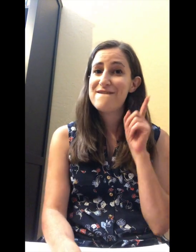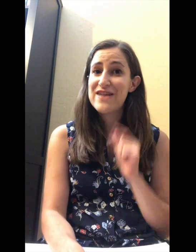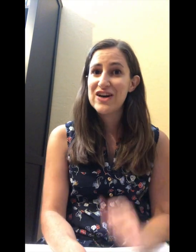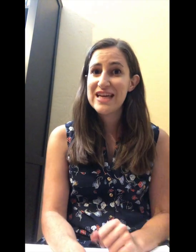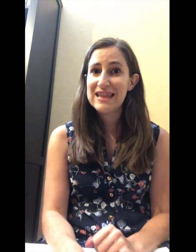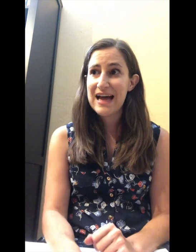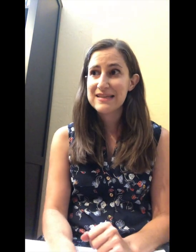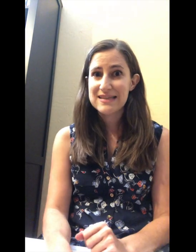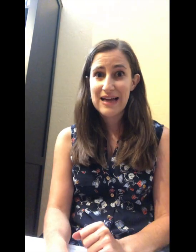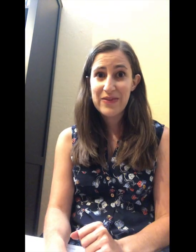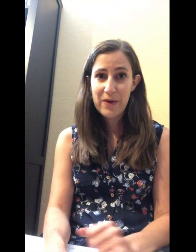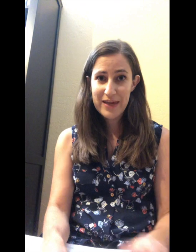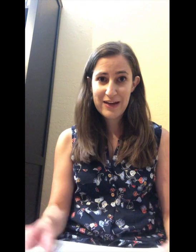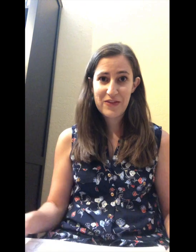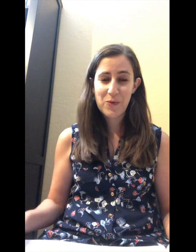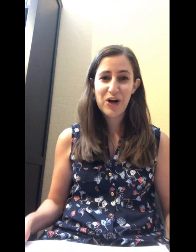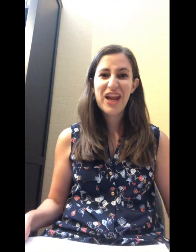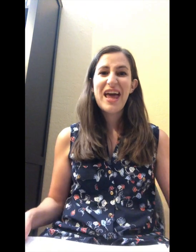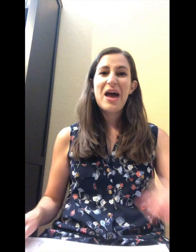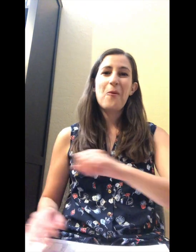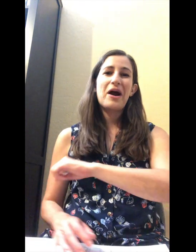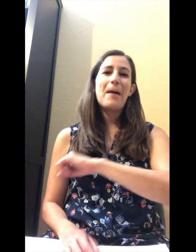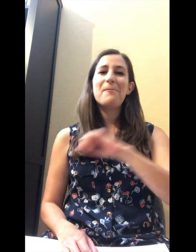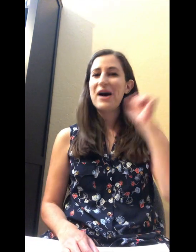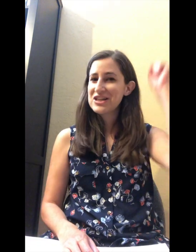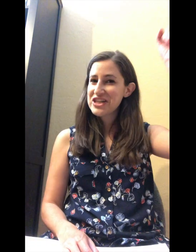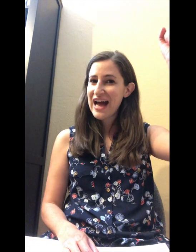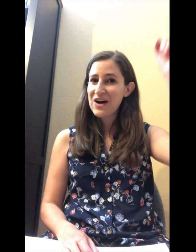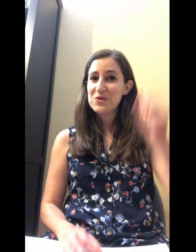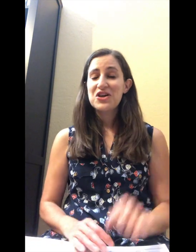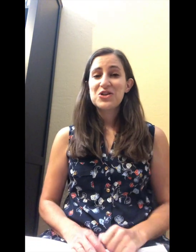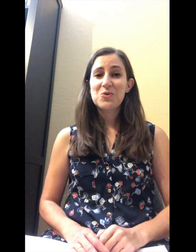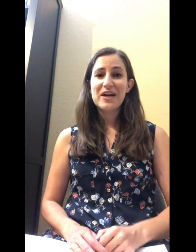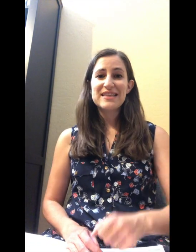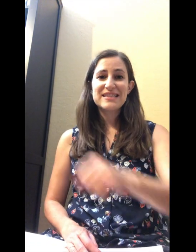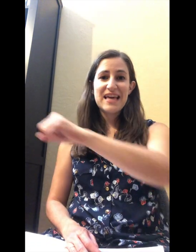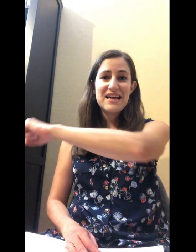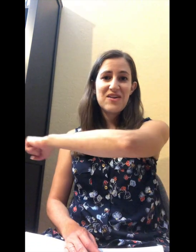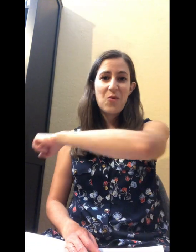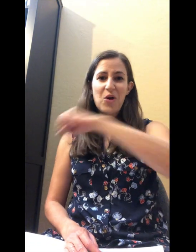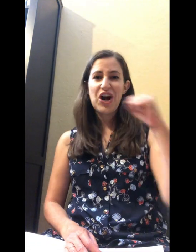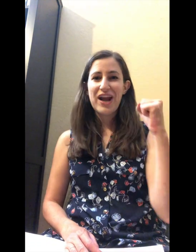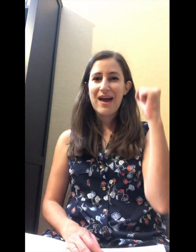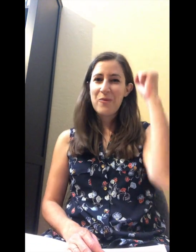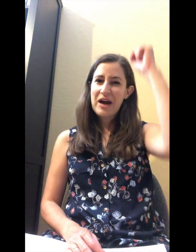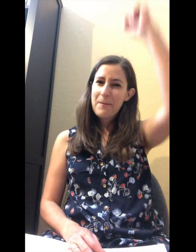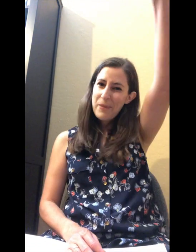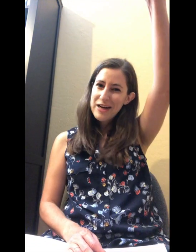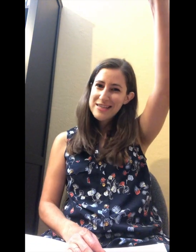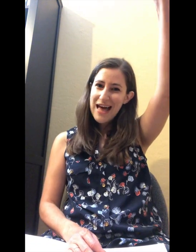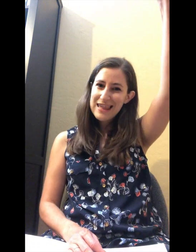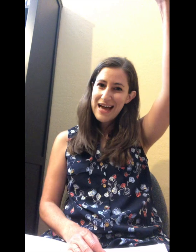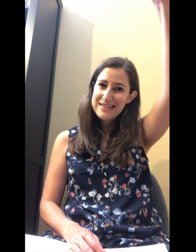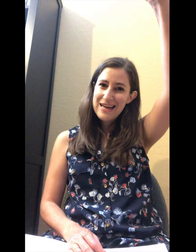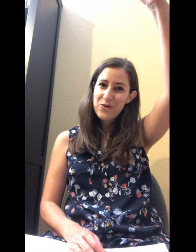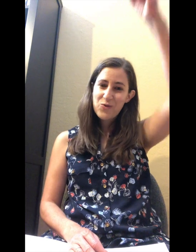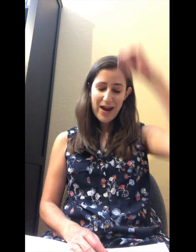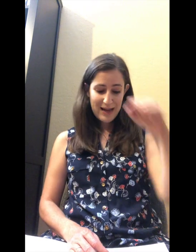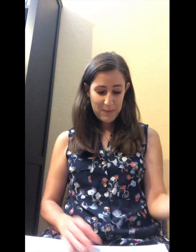very last sound that we hear in the word and we're gonna punch it out. So we're gonna say the word and we're gonna punch that last sound right up